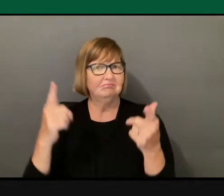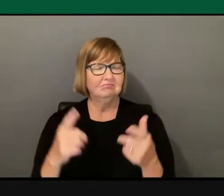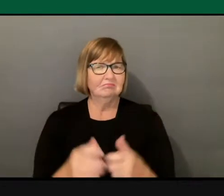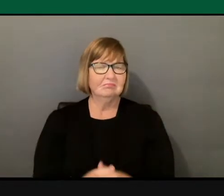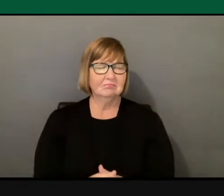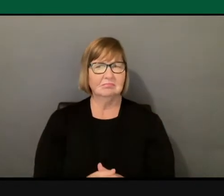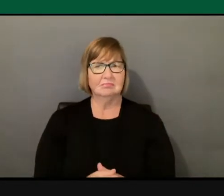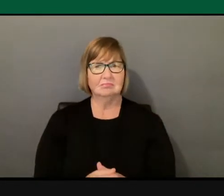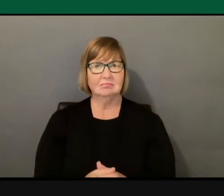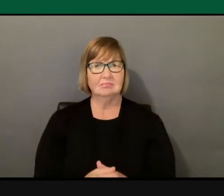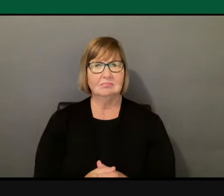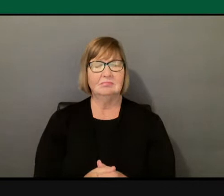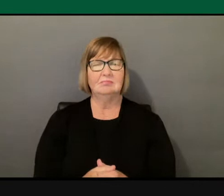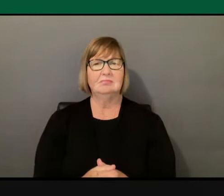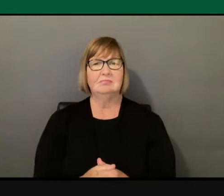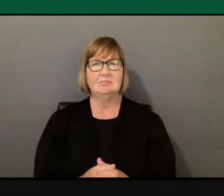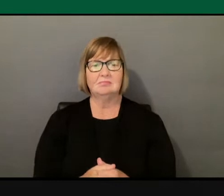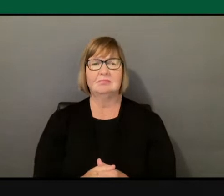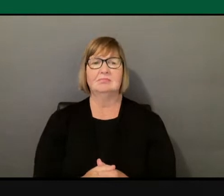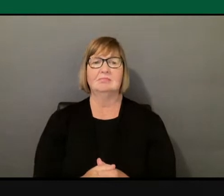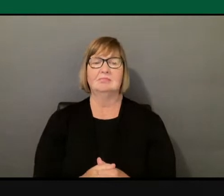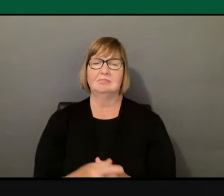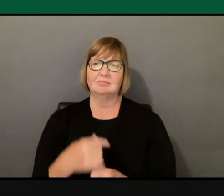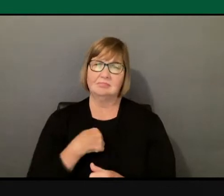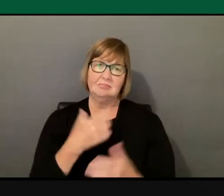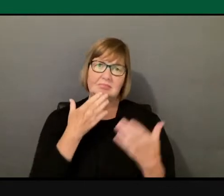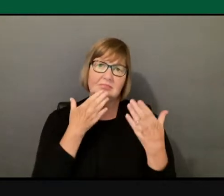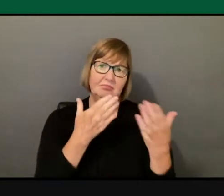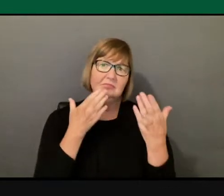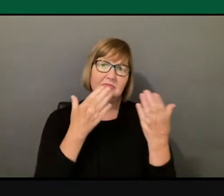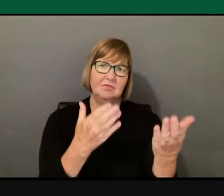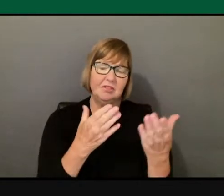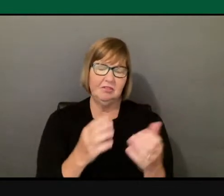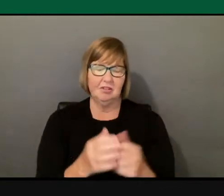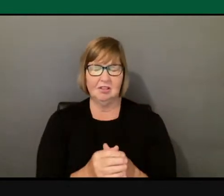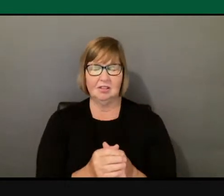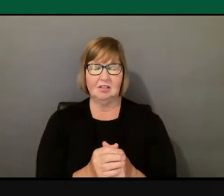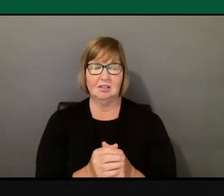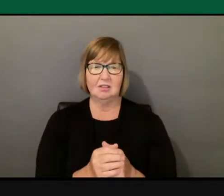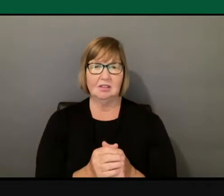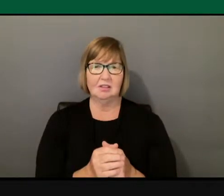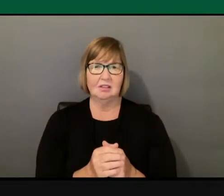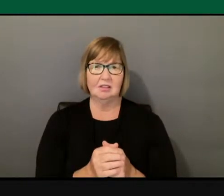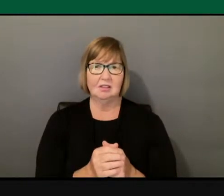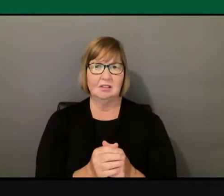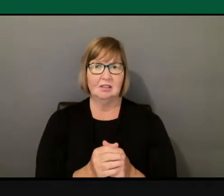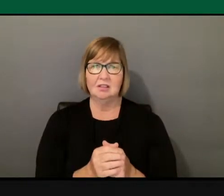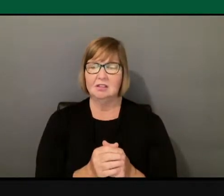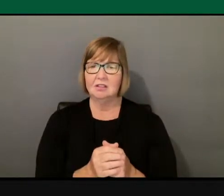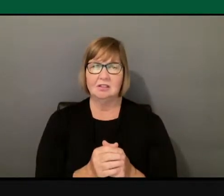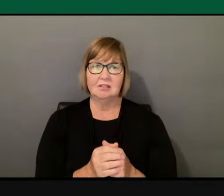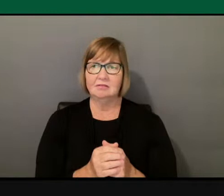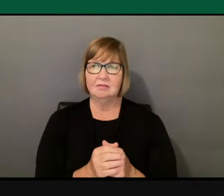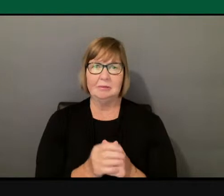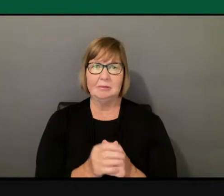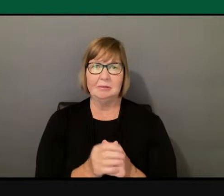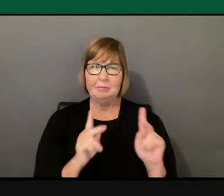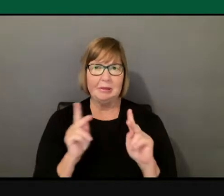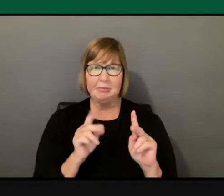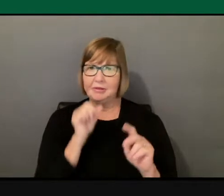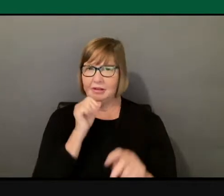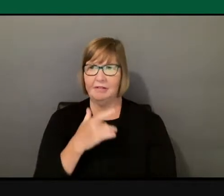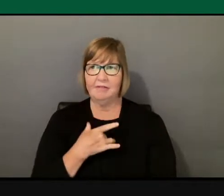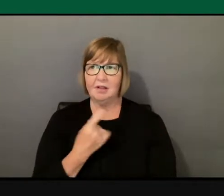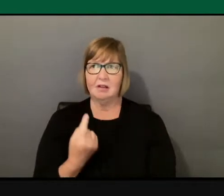So I'm just grateful because no one should feel alone and everyone